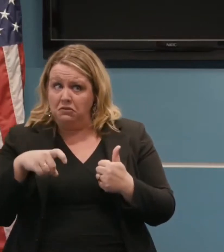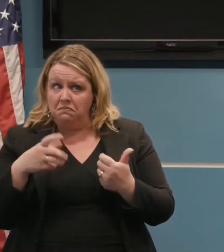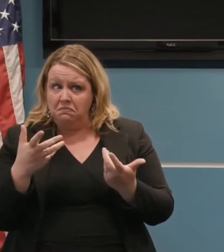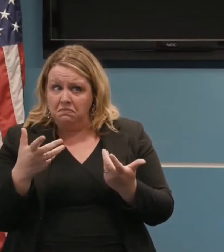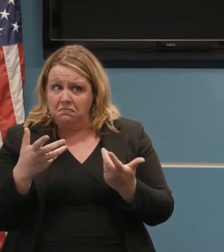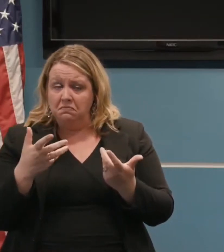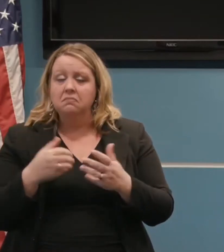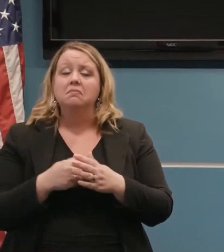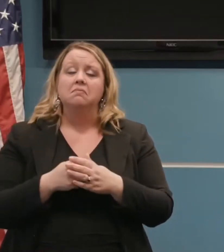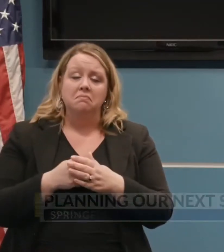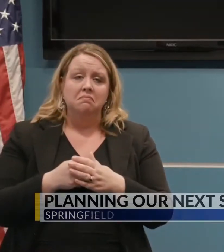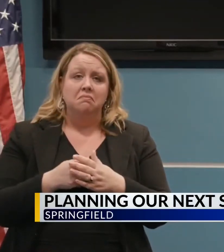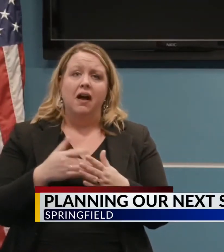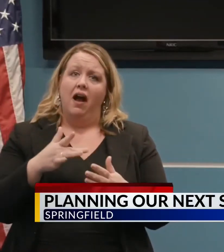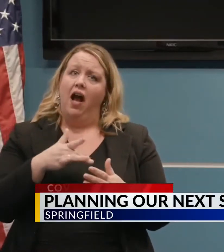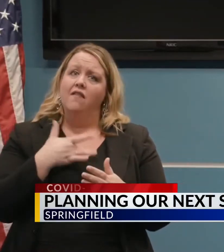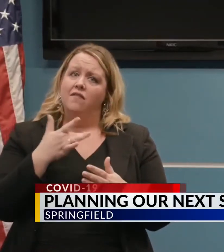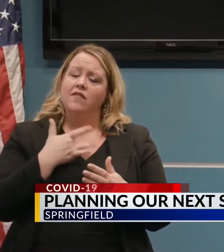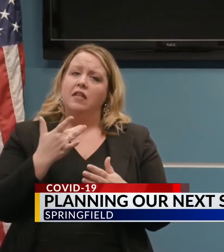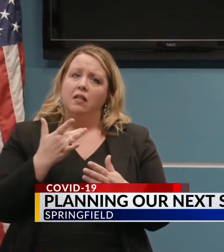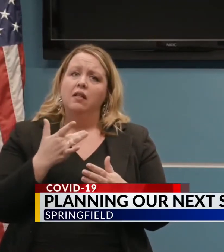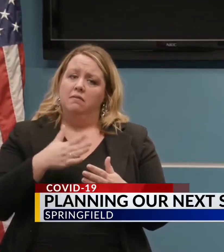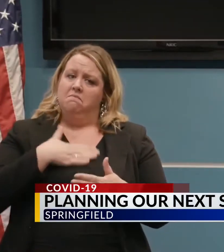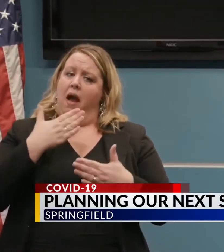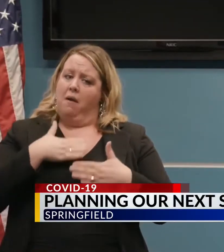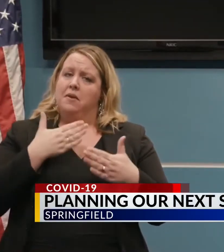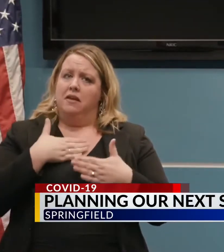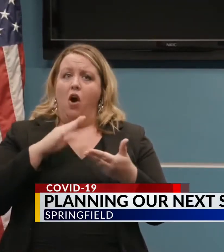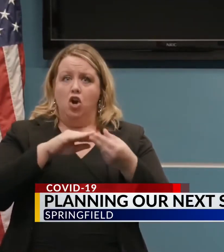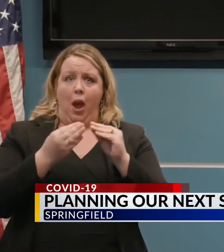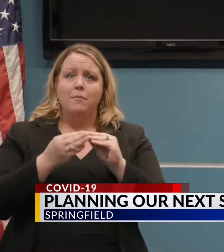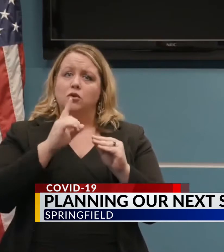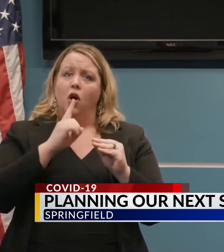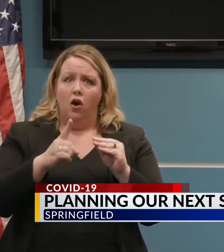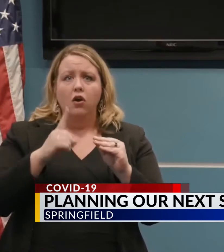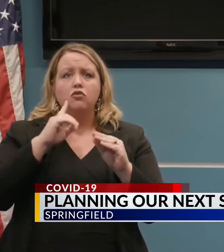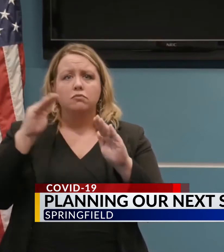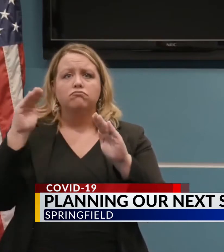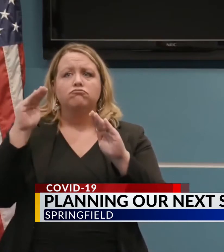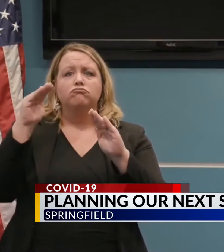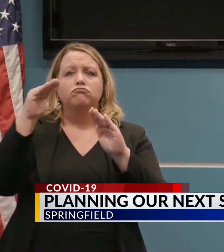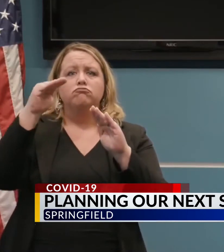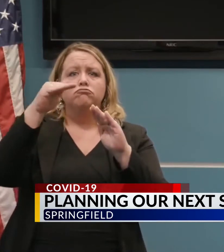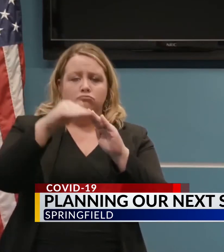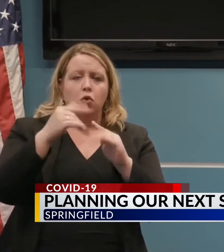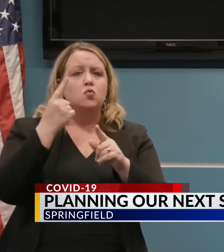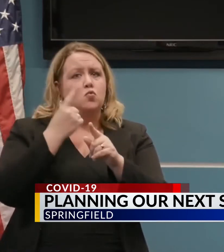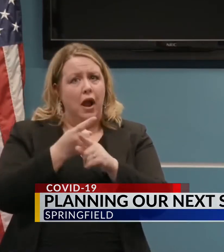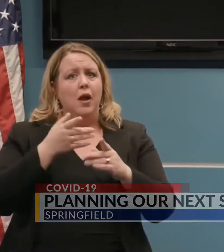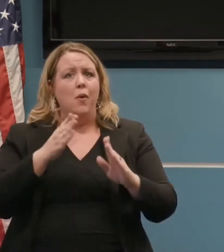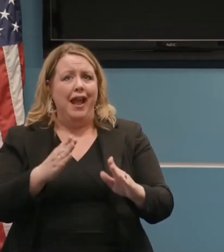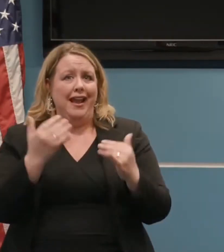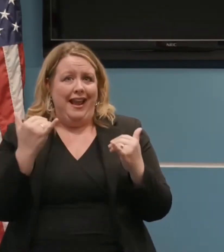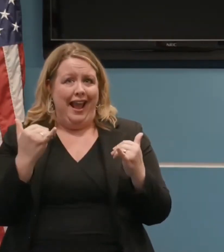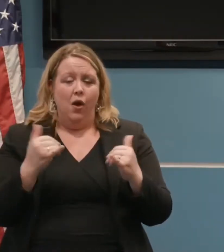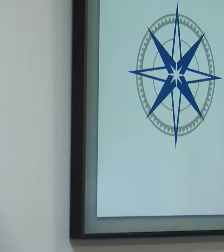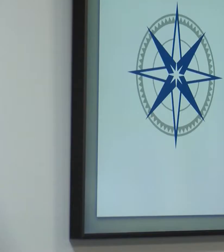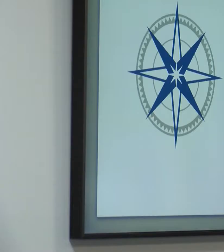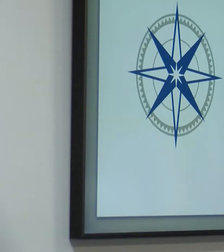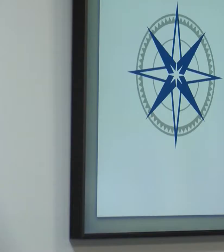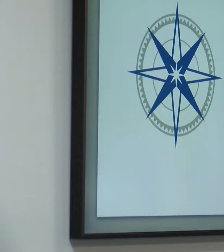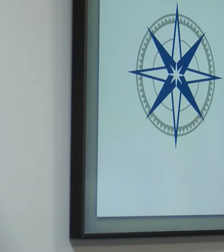I am very much encouraged that our numbers seem to be moving in the right direction but this isn't the time to declare